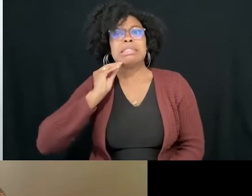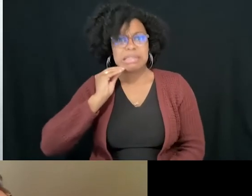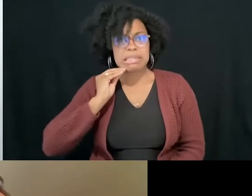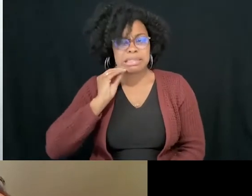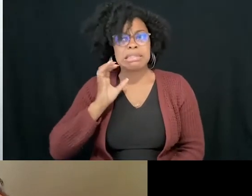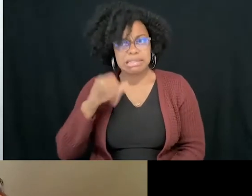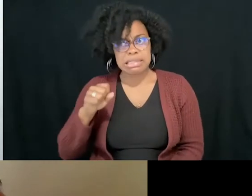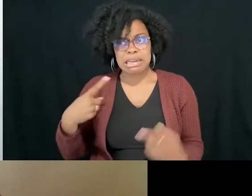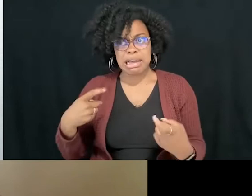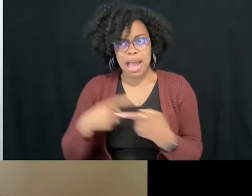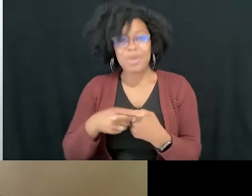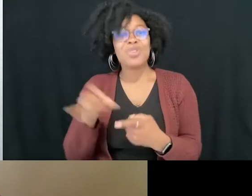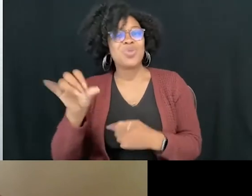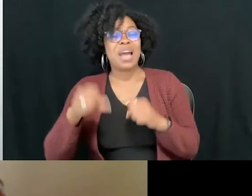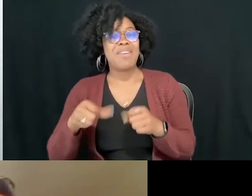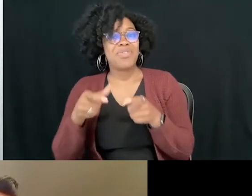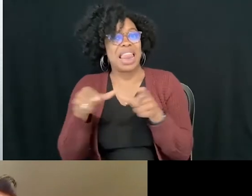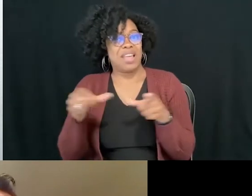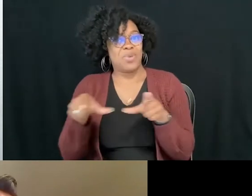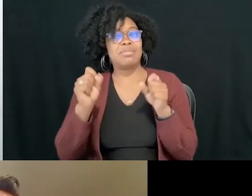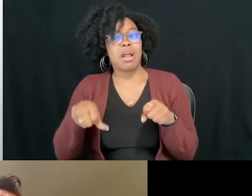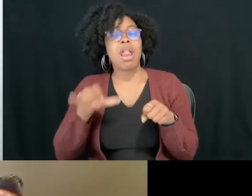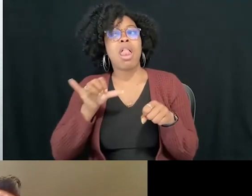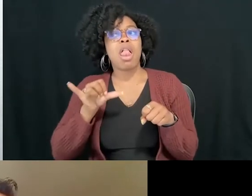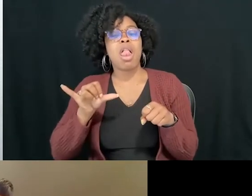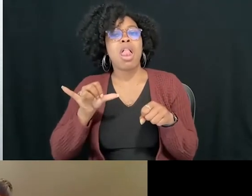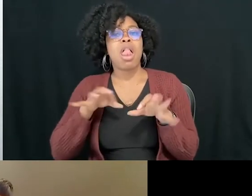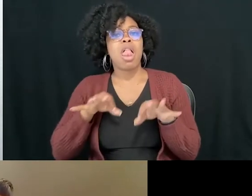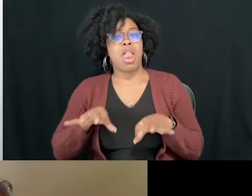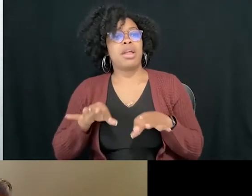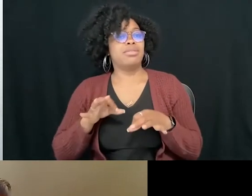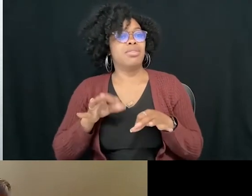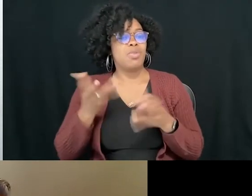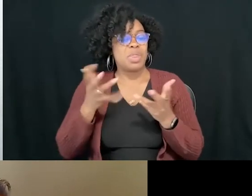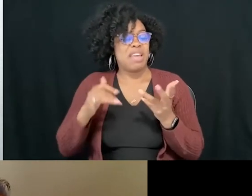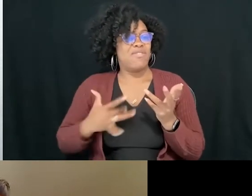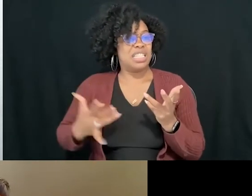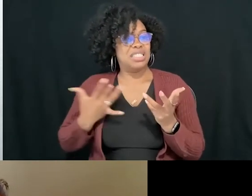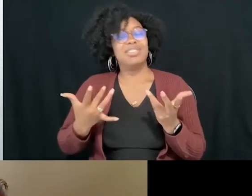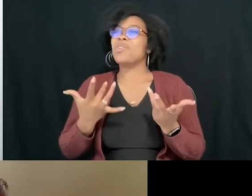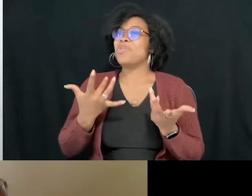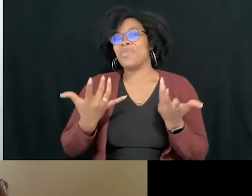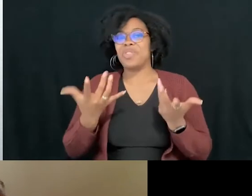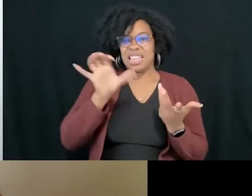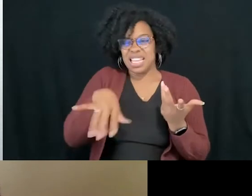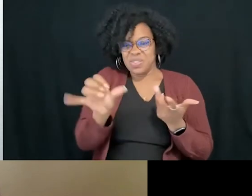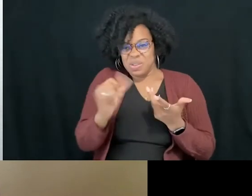for that. So, yeah, so I feel like that's kind of where I'm sort of losing track of the